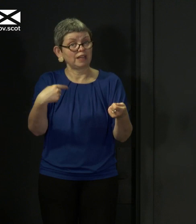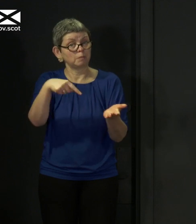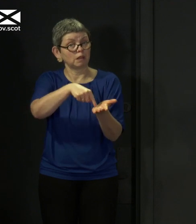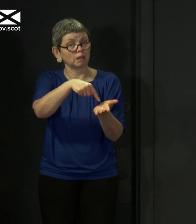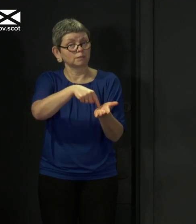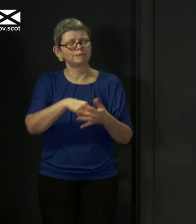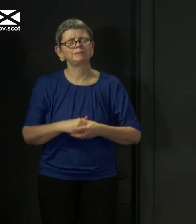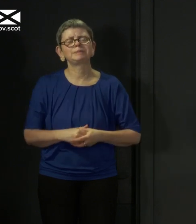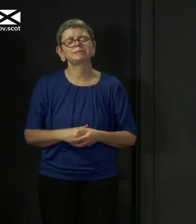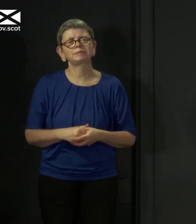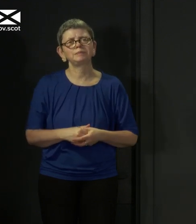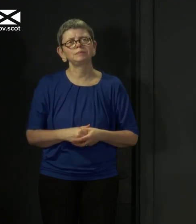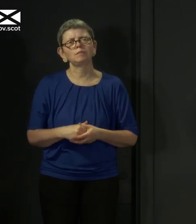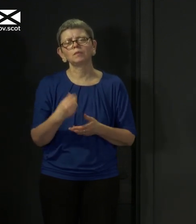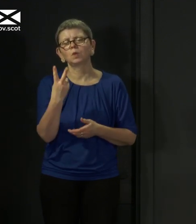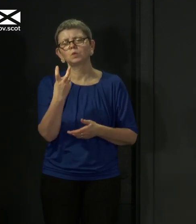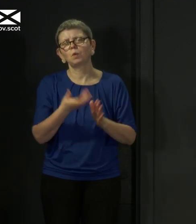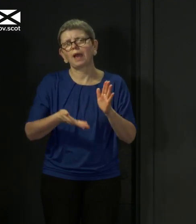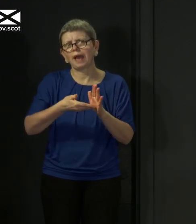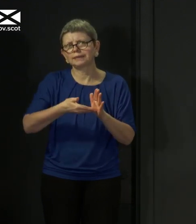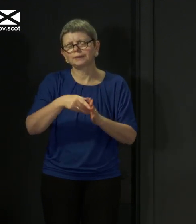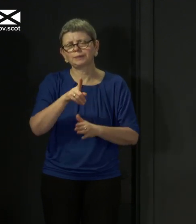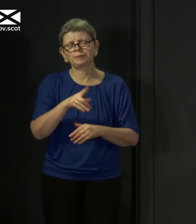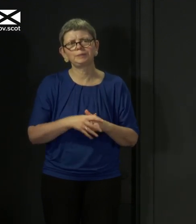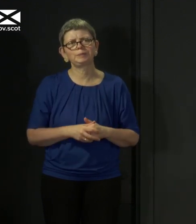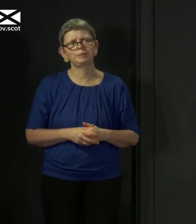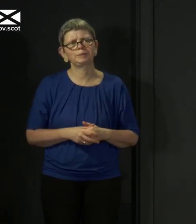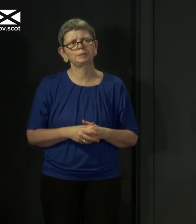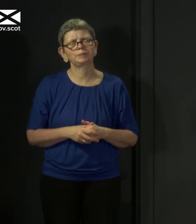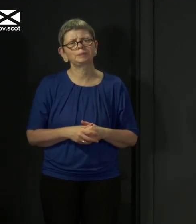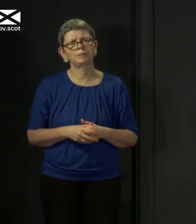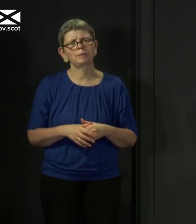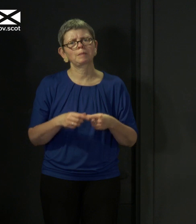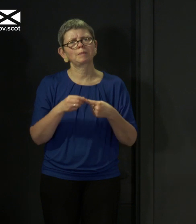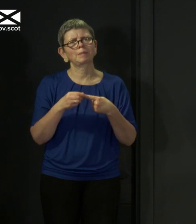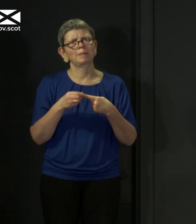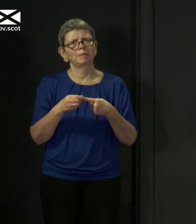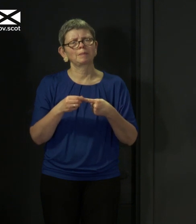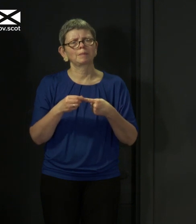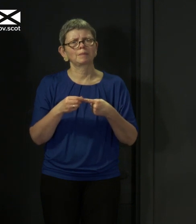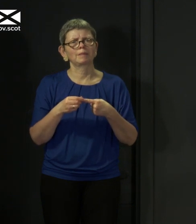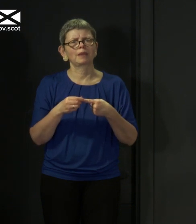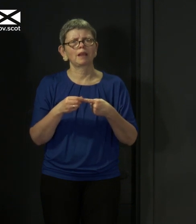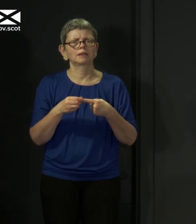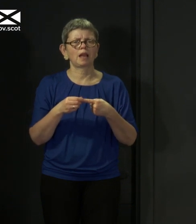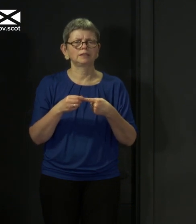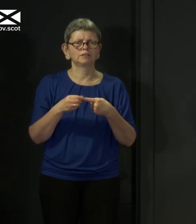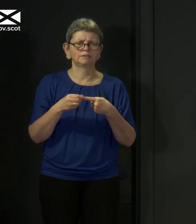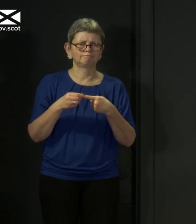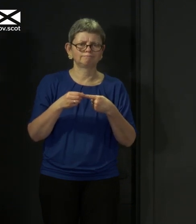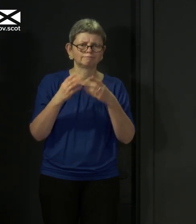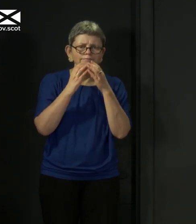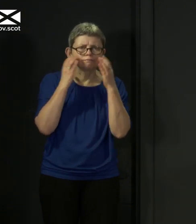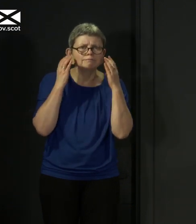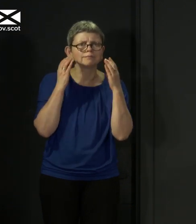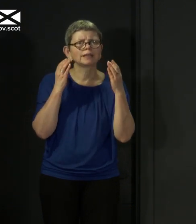make two additional points to that. Firstly, this is face coverings we're talking about, not medical masks. And I